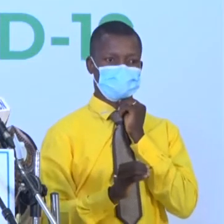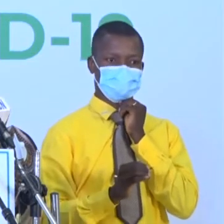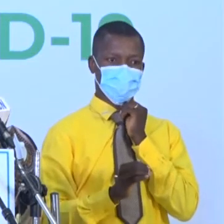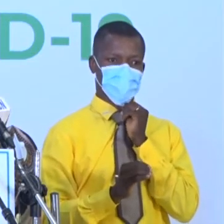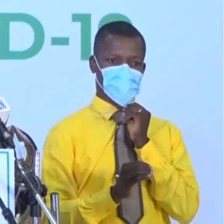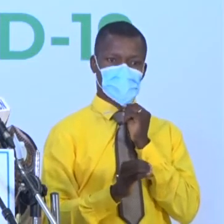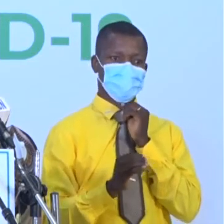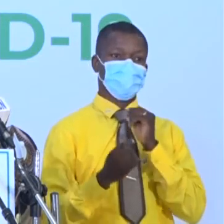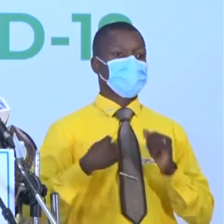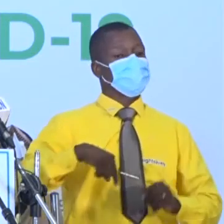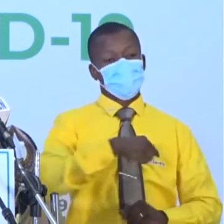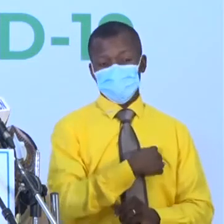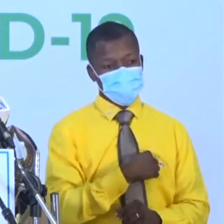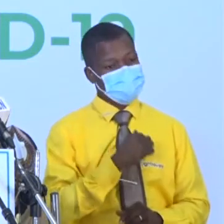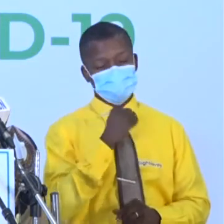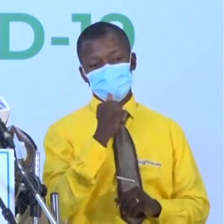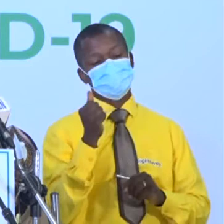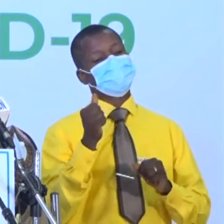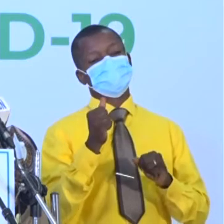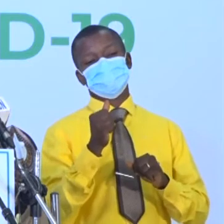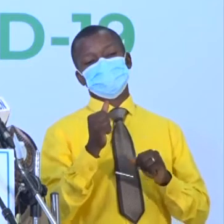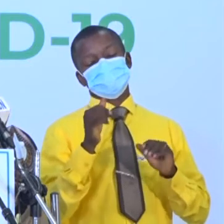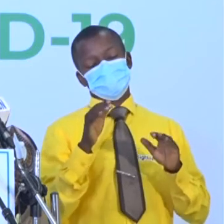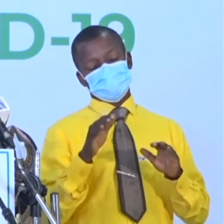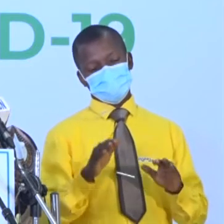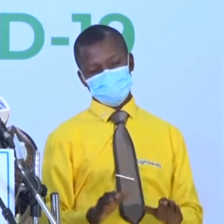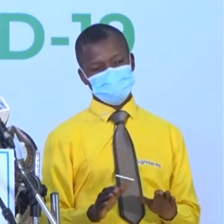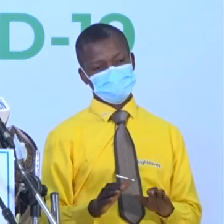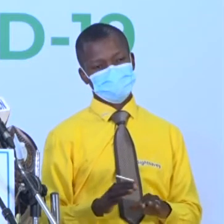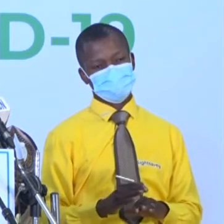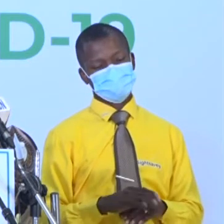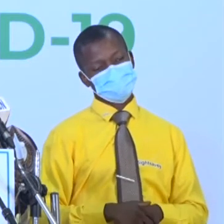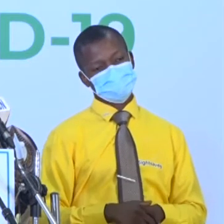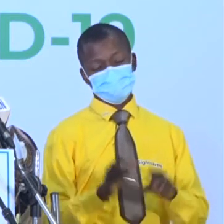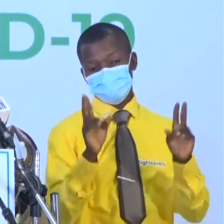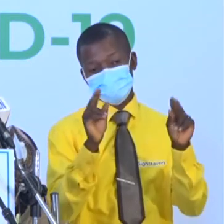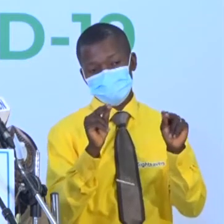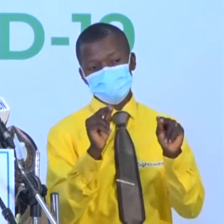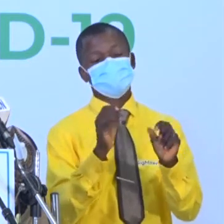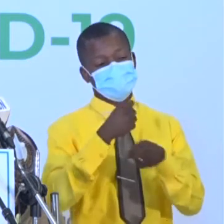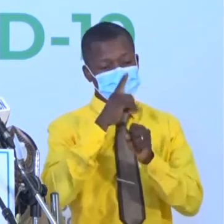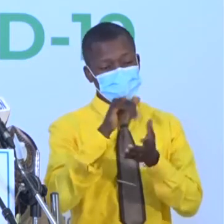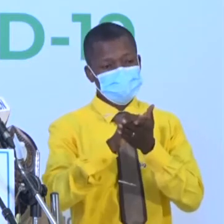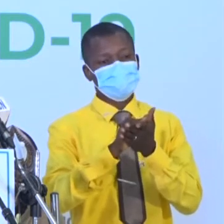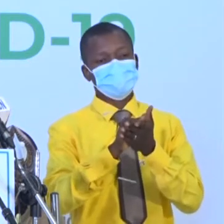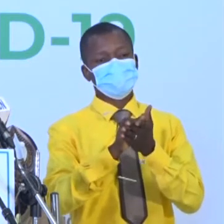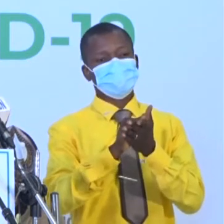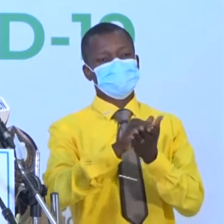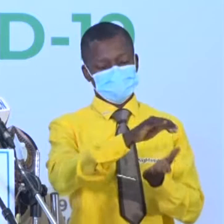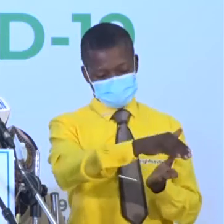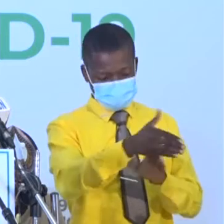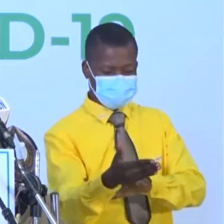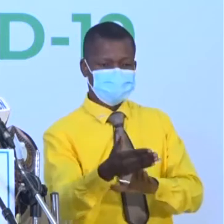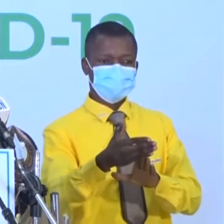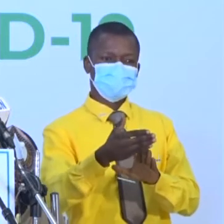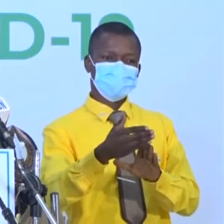We are not relenting in our efforts to ensure that the case fatality rate continues to